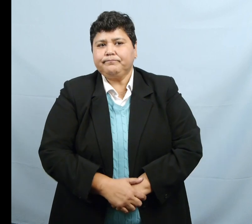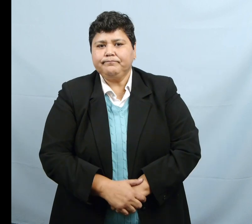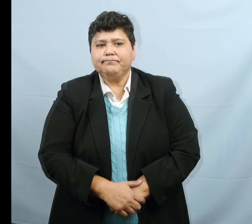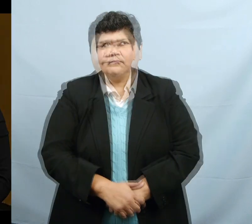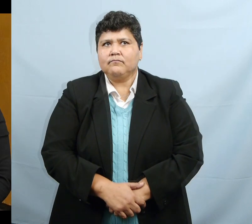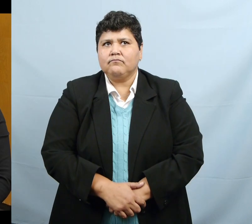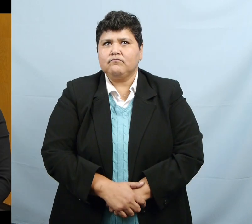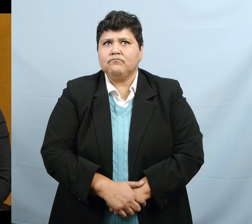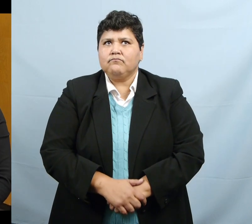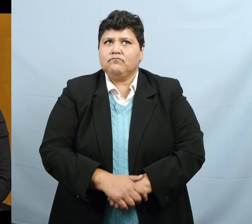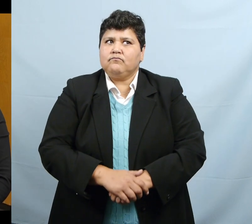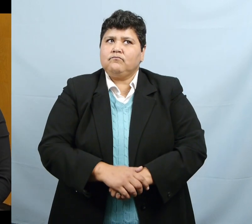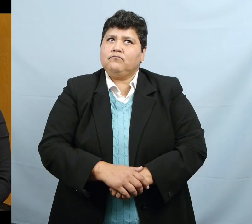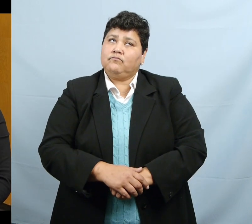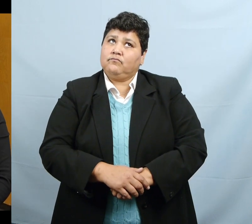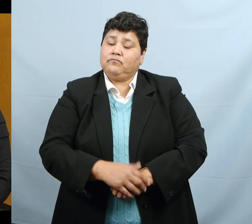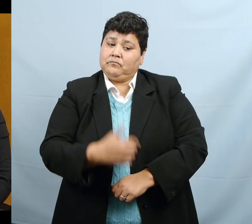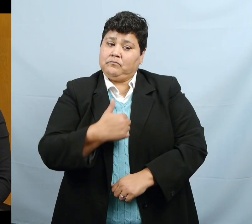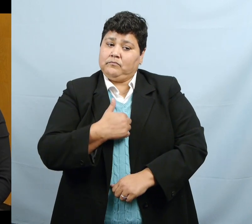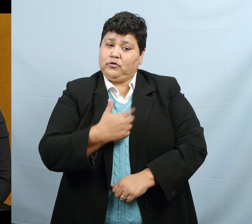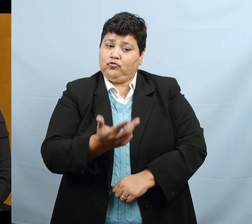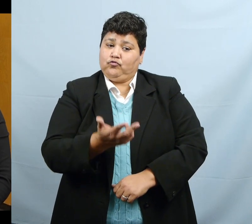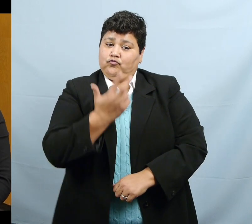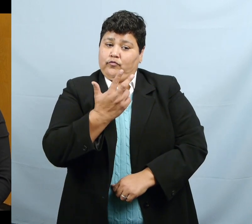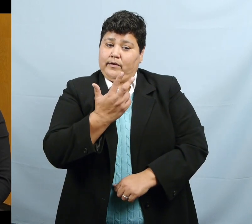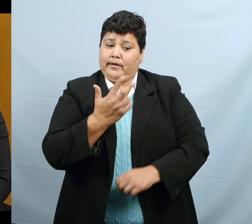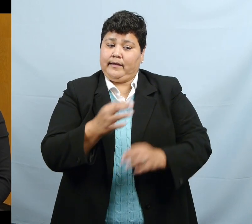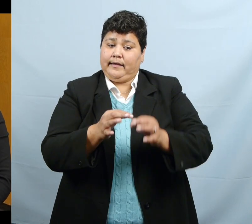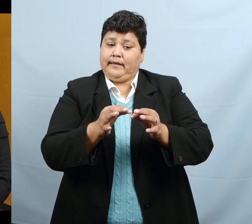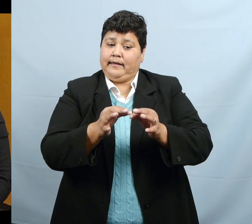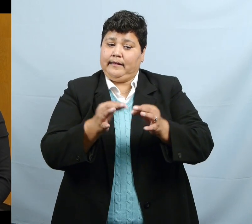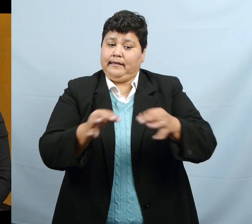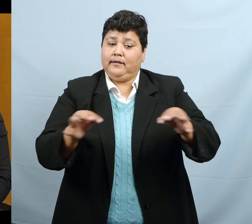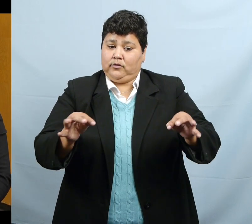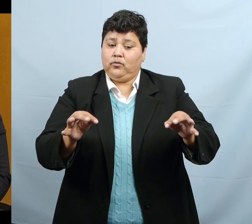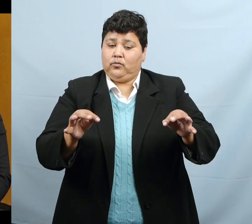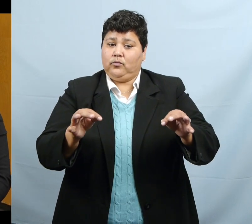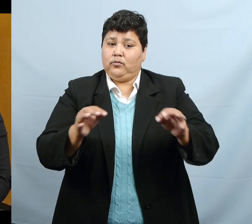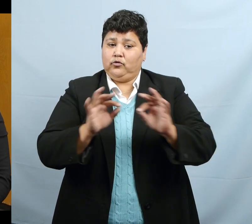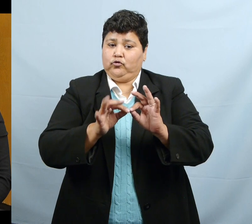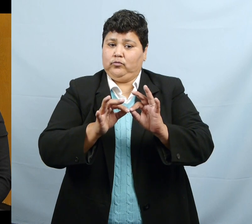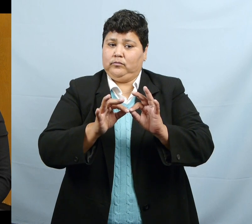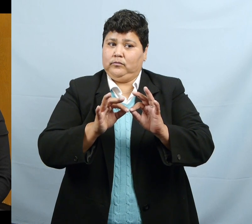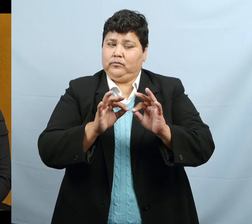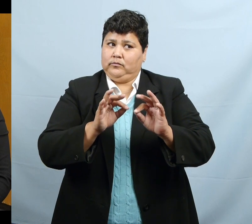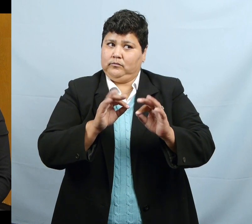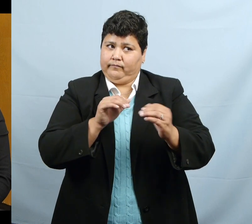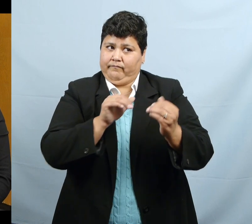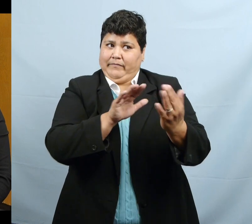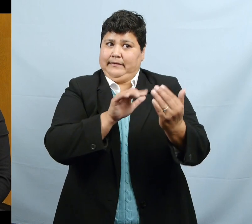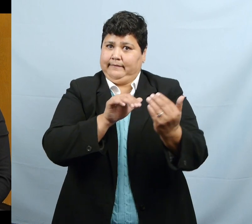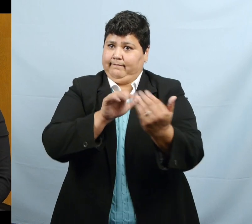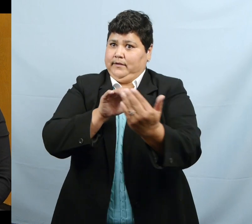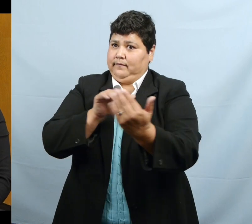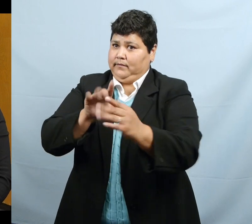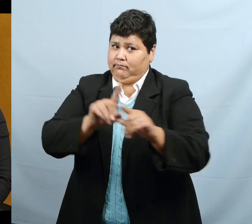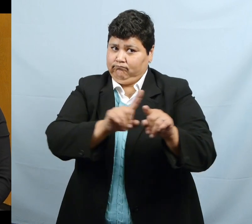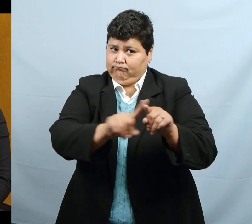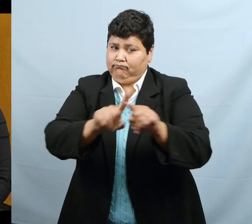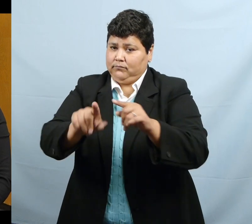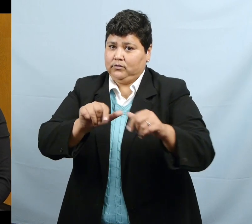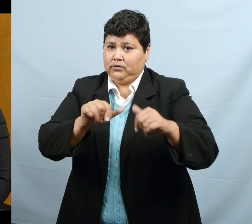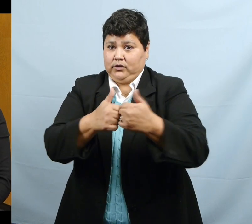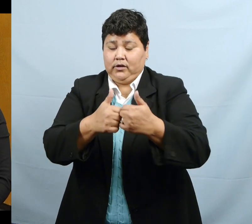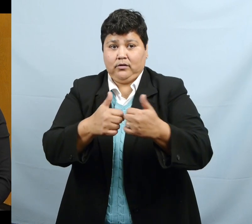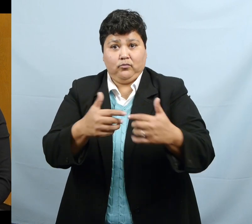As a trilingual interpreter the challenges that I face are foreign